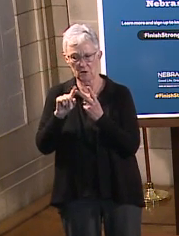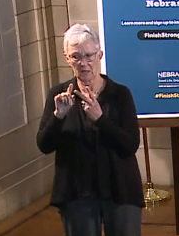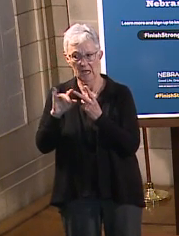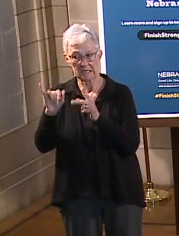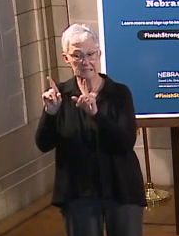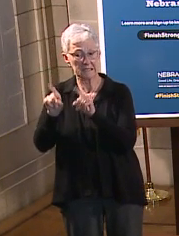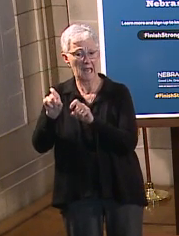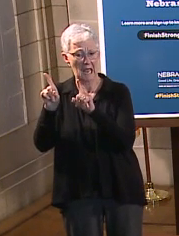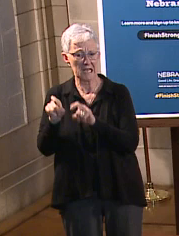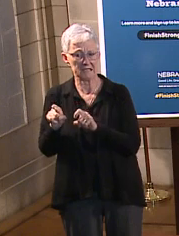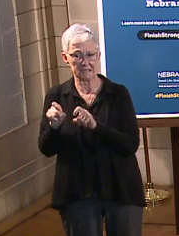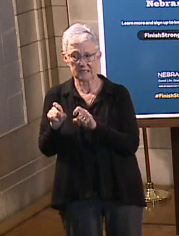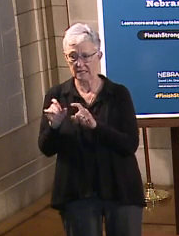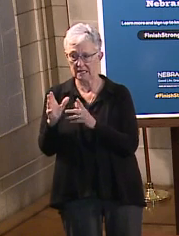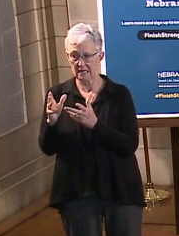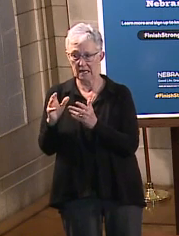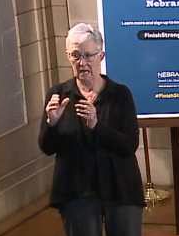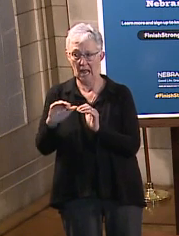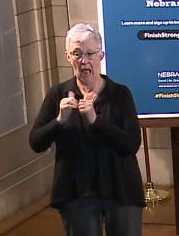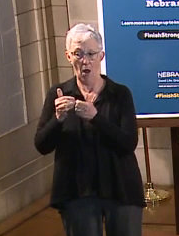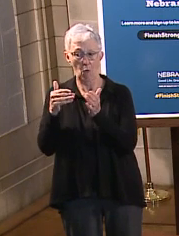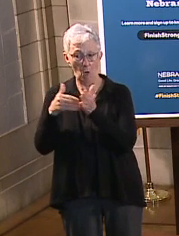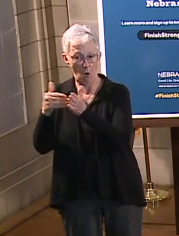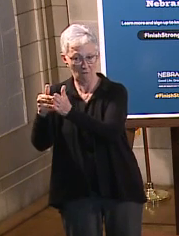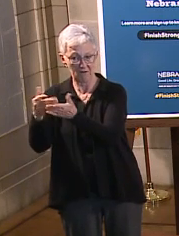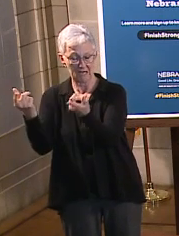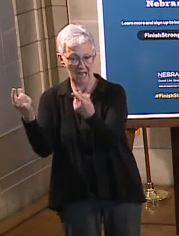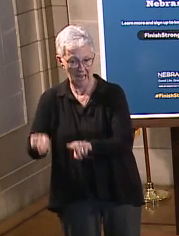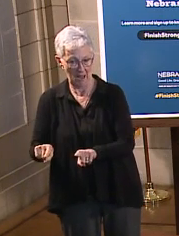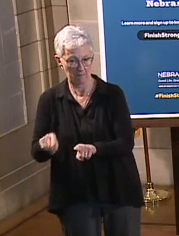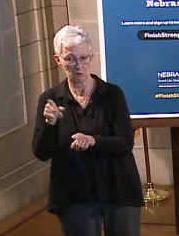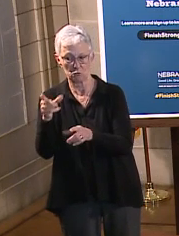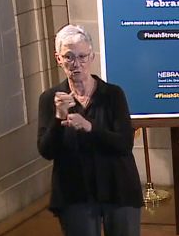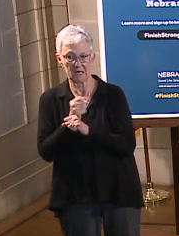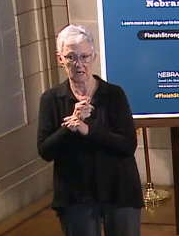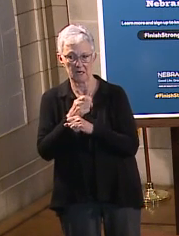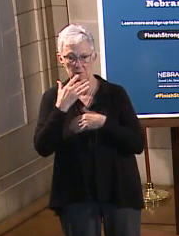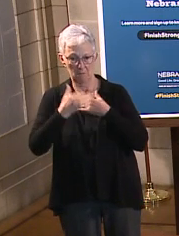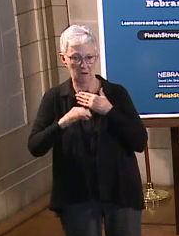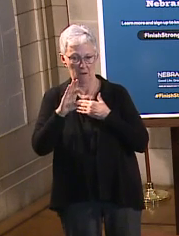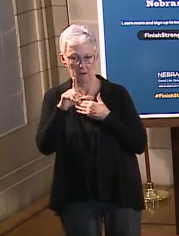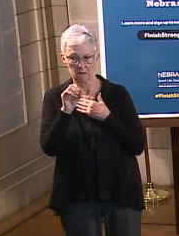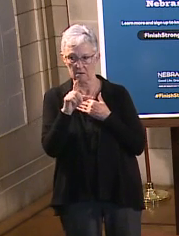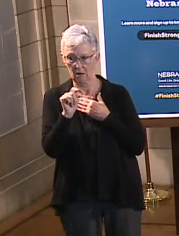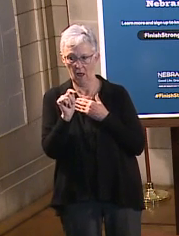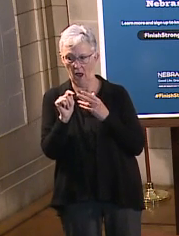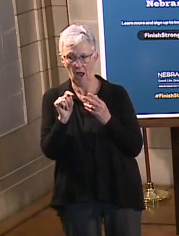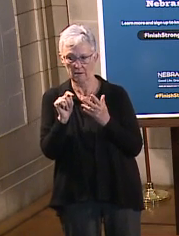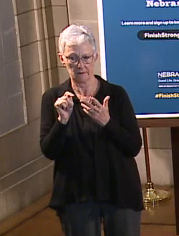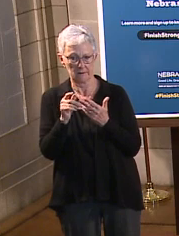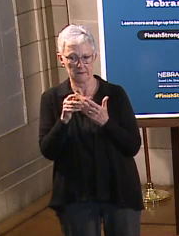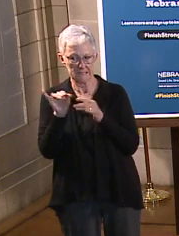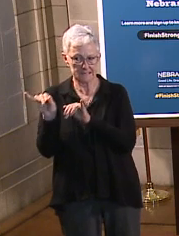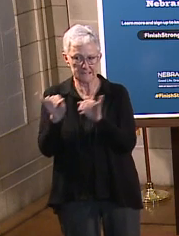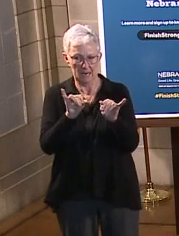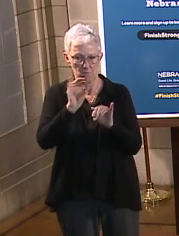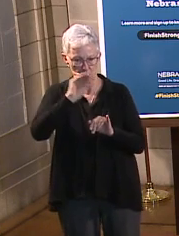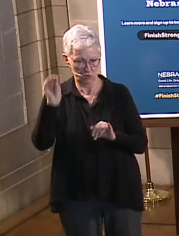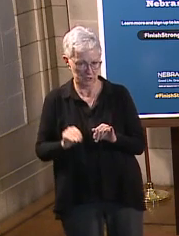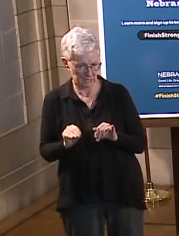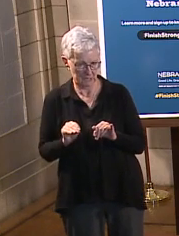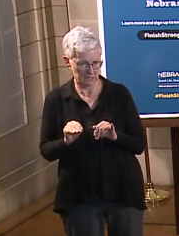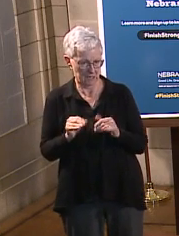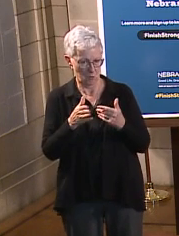this blood clotting was about the same whether you got the vaccine or whether you got the placebo, which did not have to do with the vaccine. Also, as Felicia was pointing out,